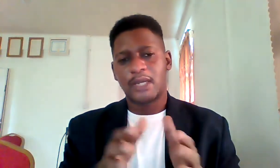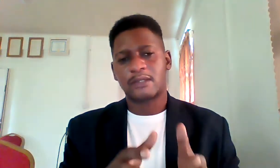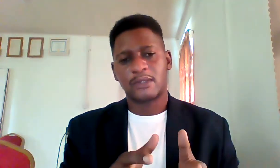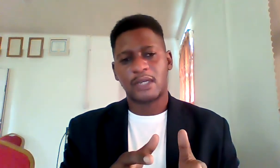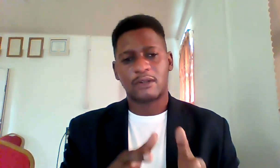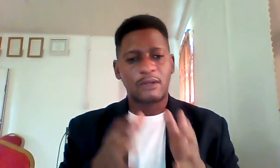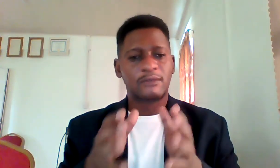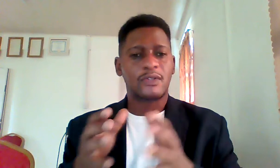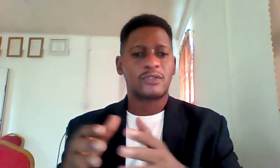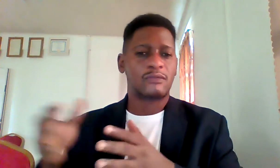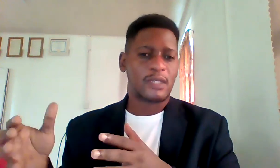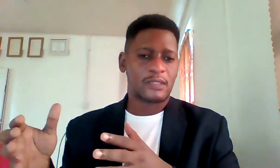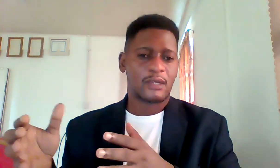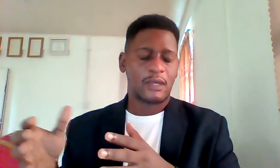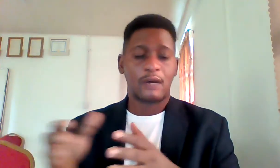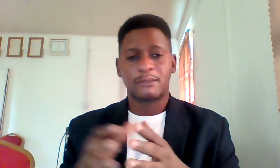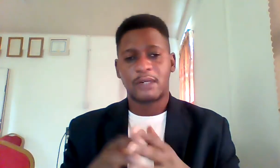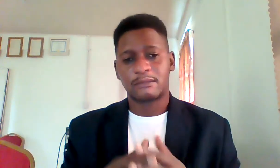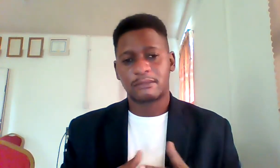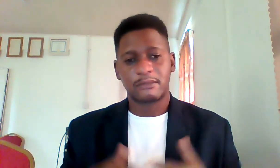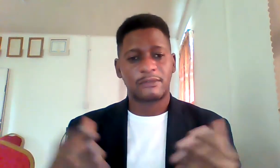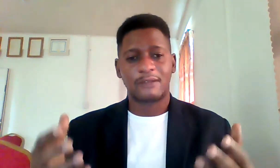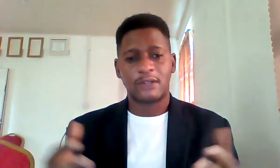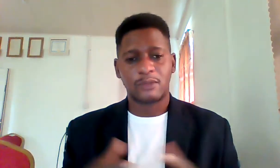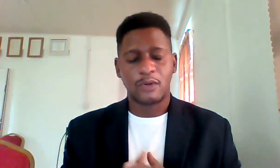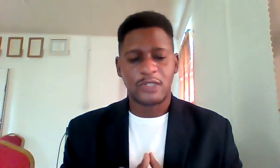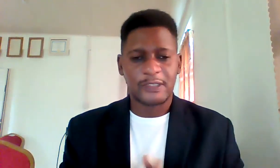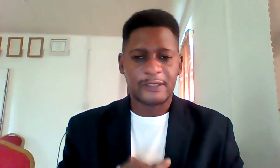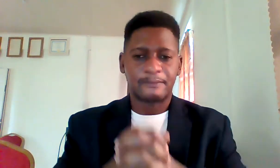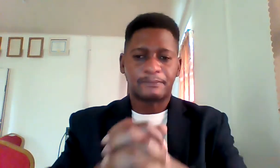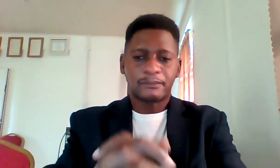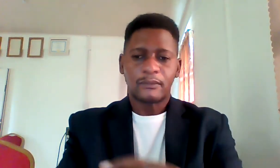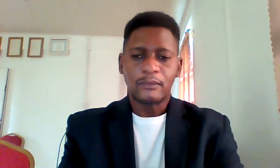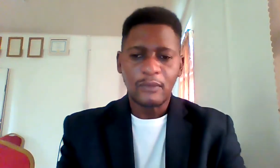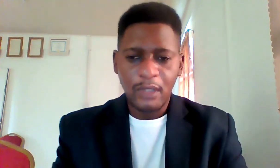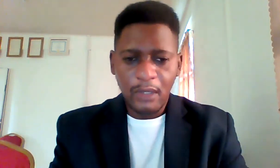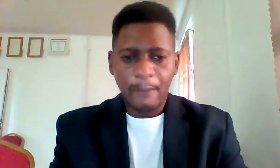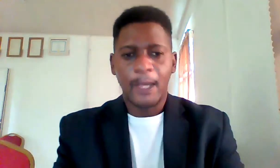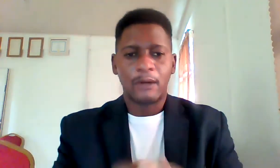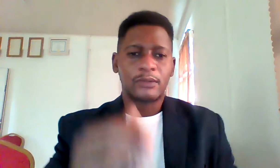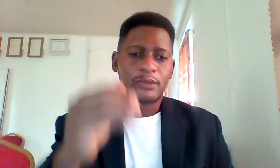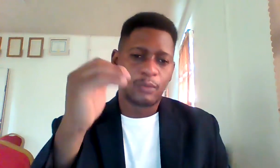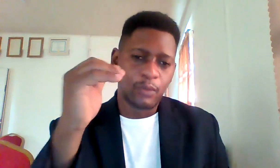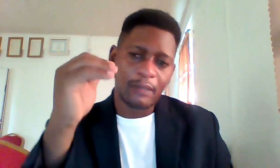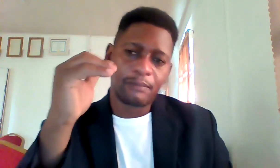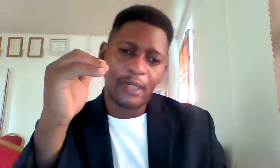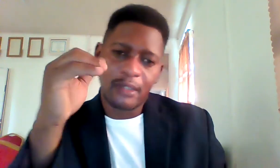likely to get a conversion rate of about 500 persons now the work breakdown